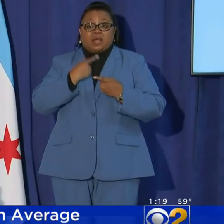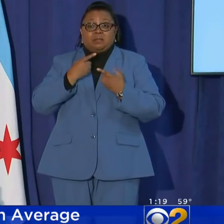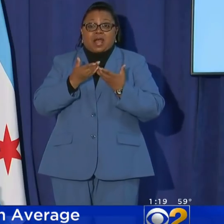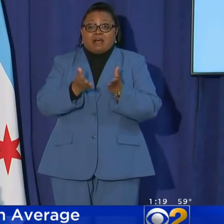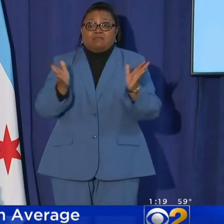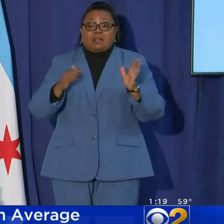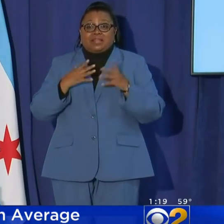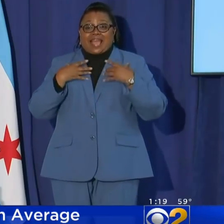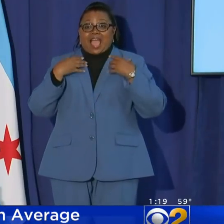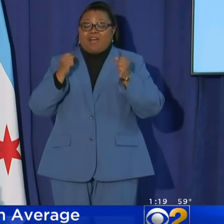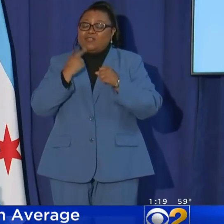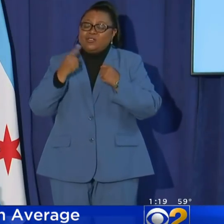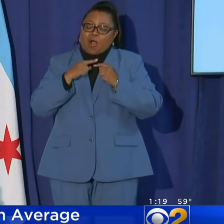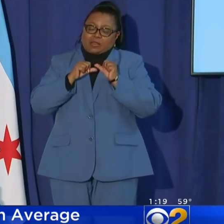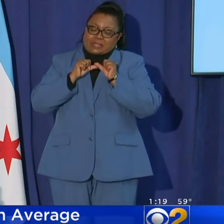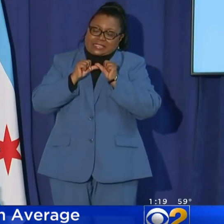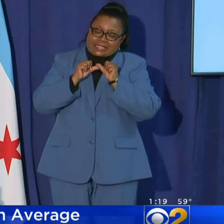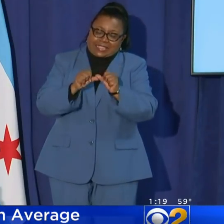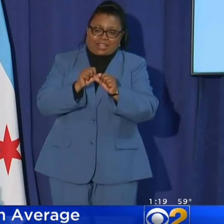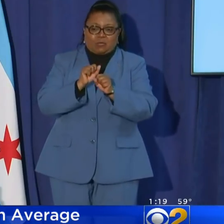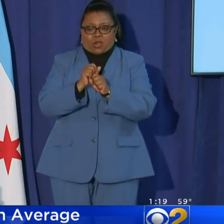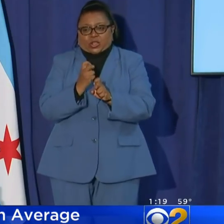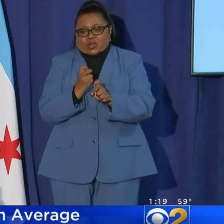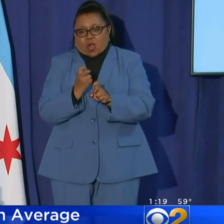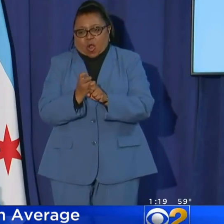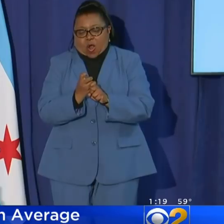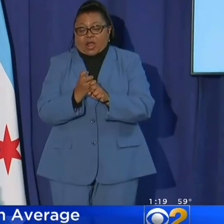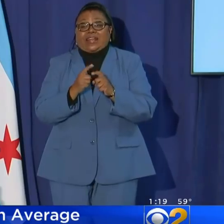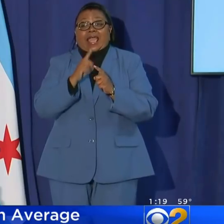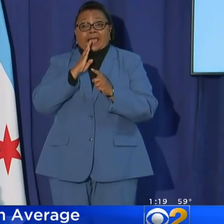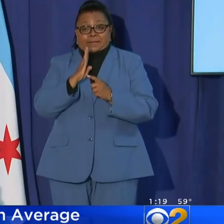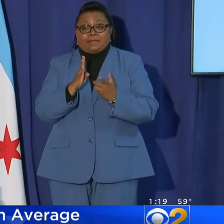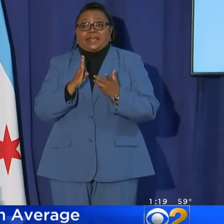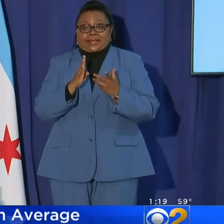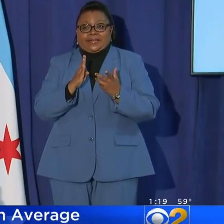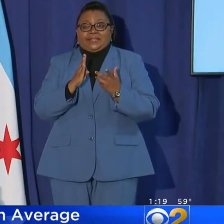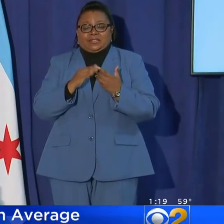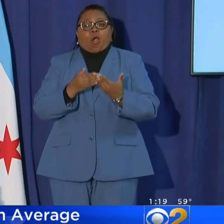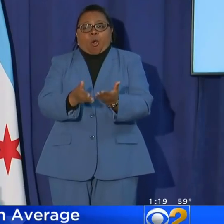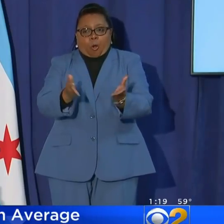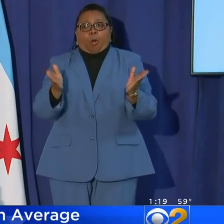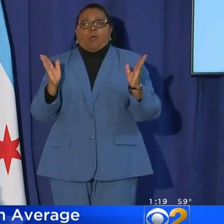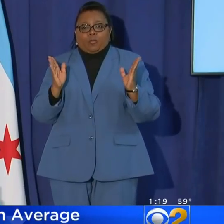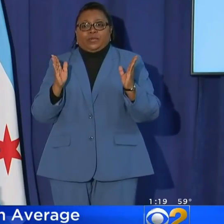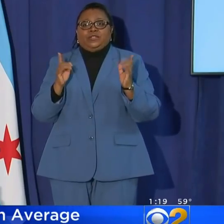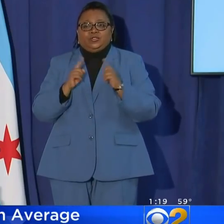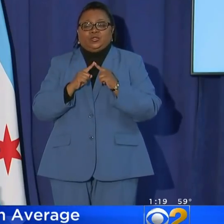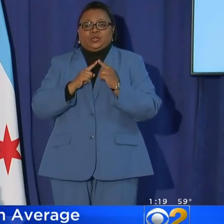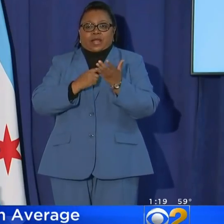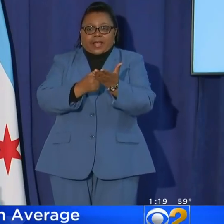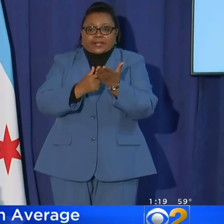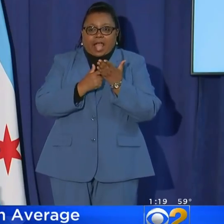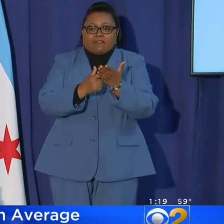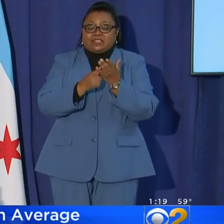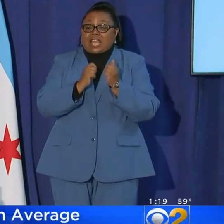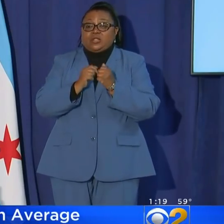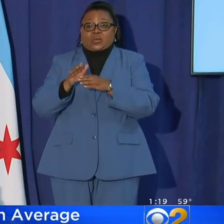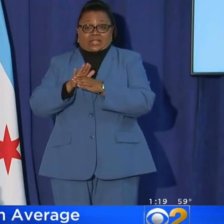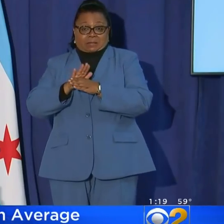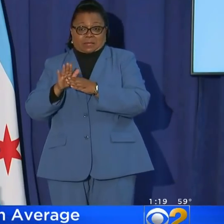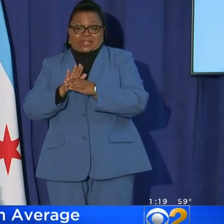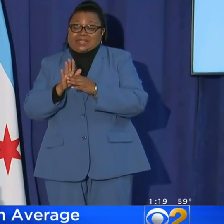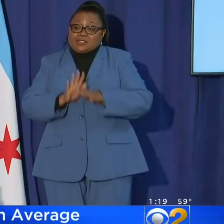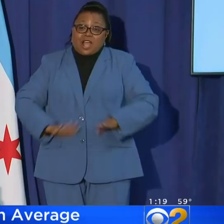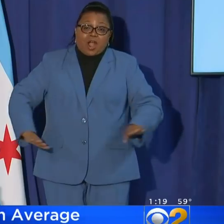public health for always being diligent, working hard, and being open to conversations with businesses